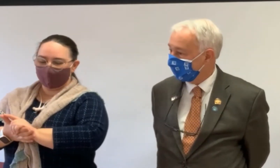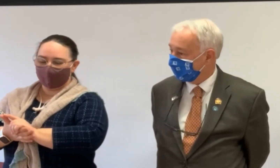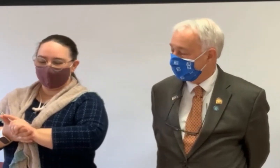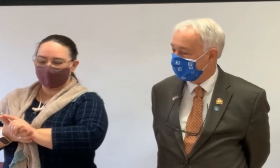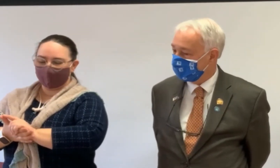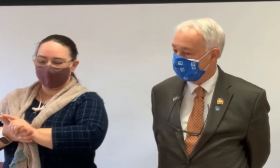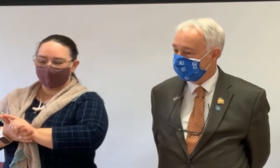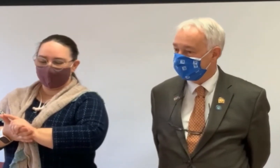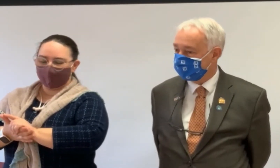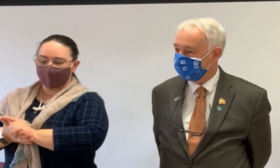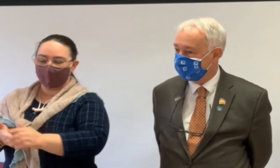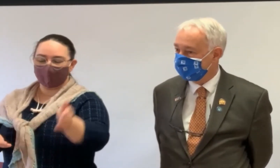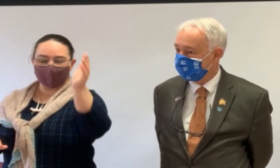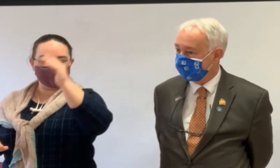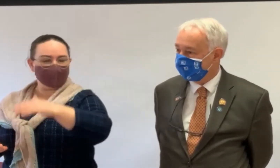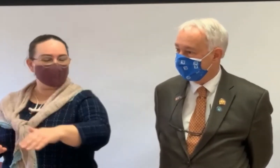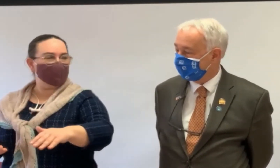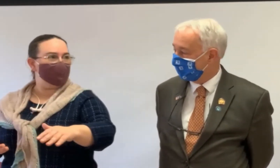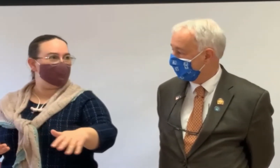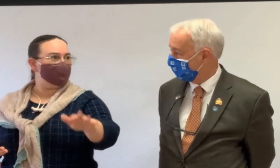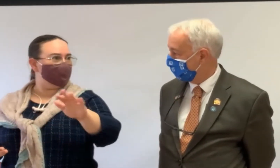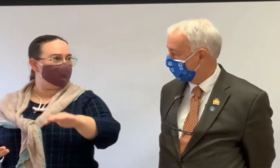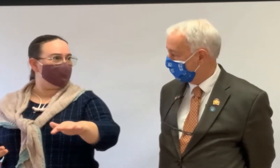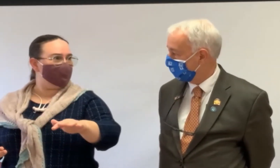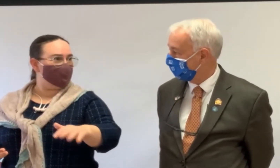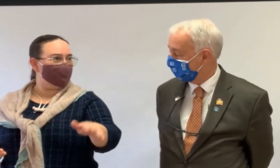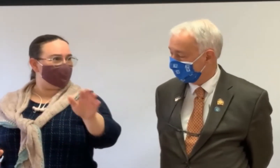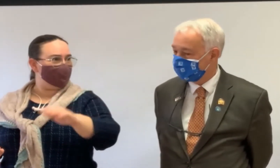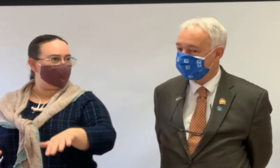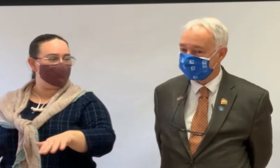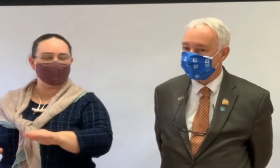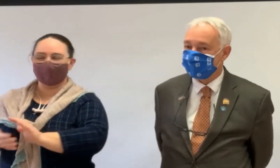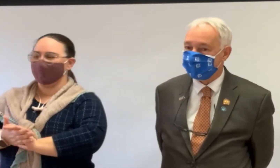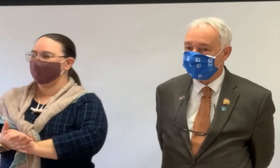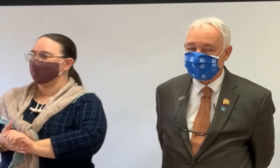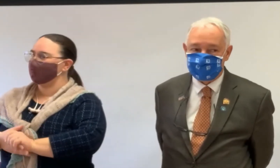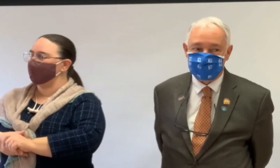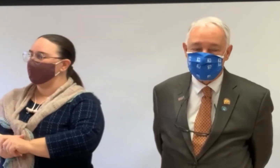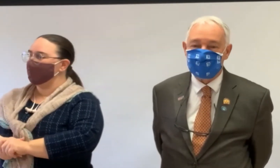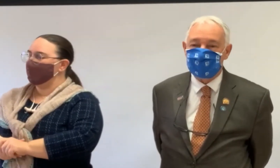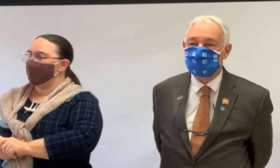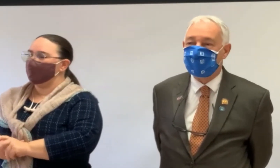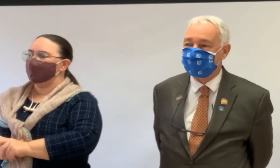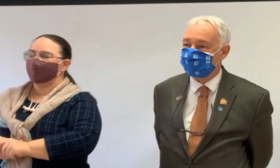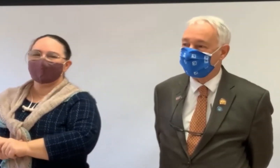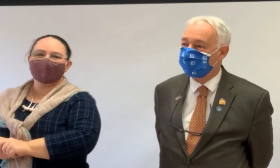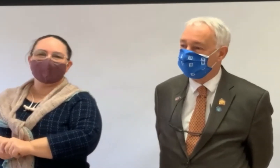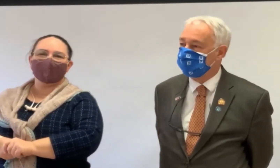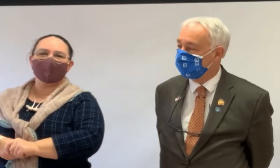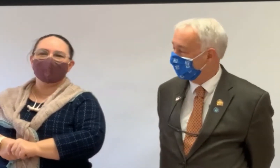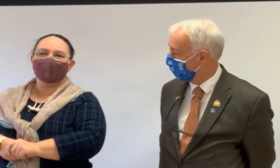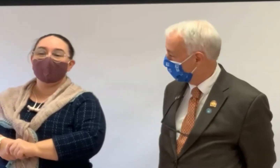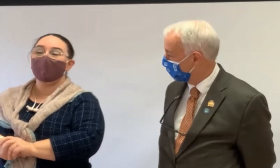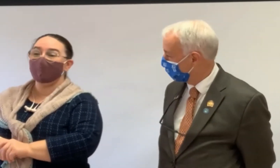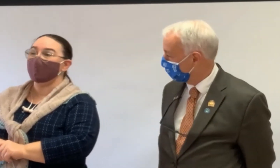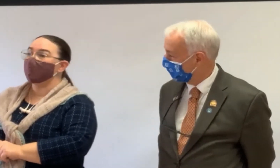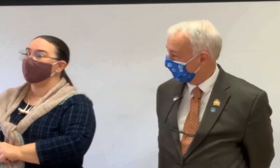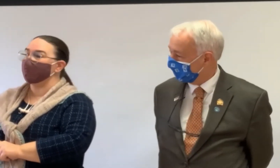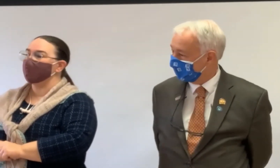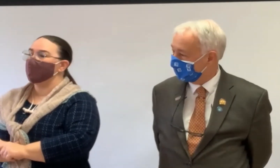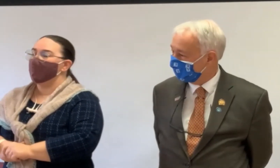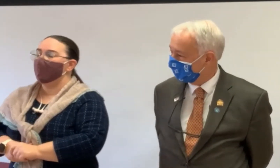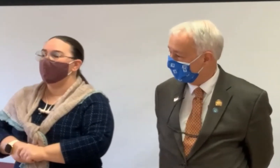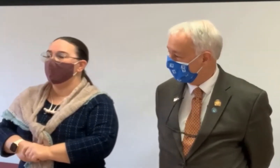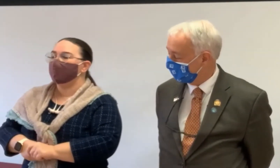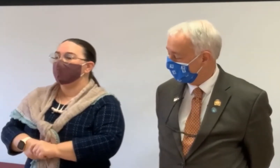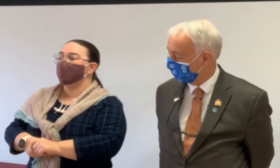we started with CMAs and understanding value of reverse mortgages now. So reverse mortgages are cool. They can be,